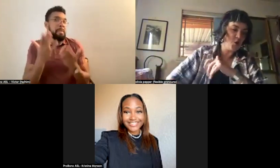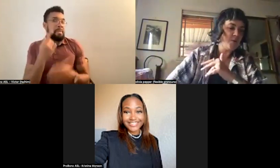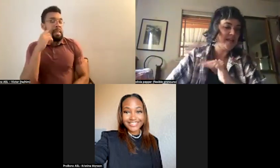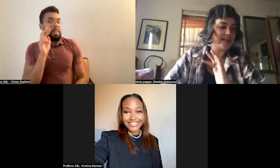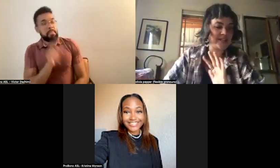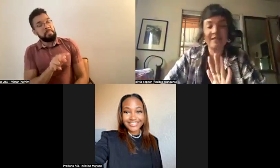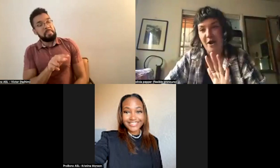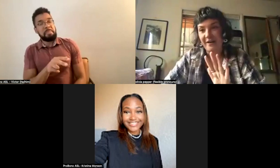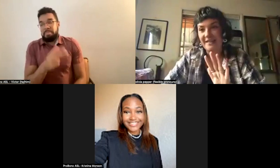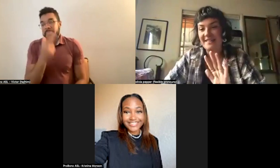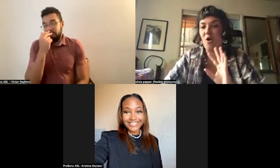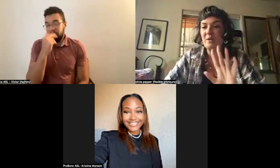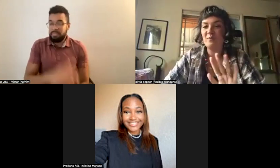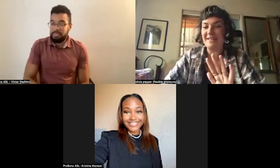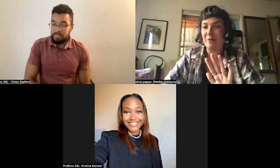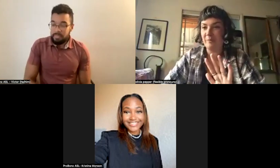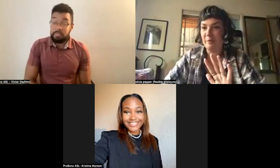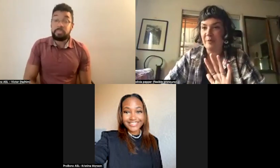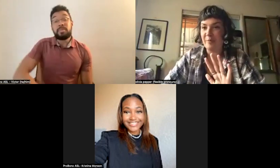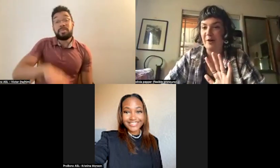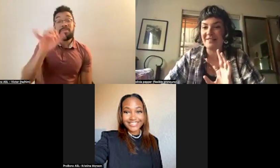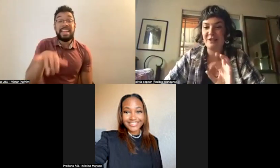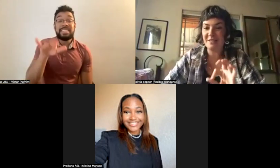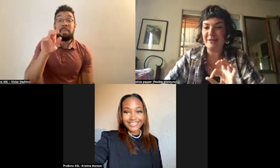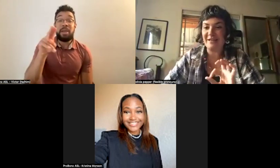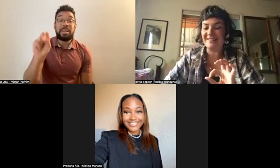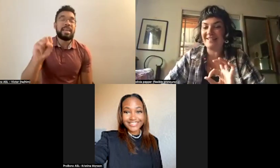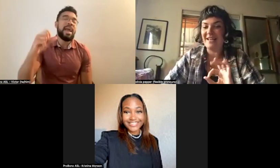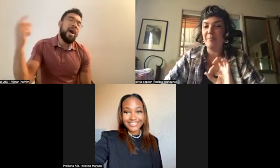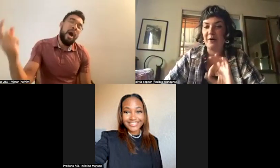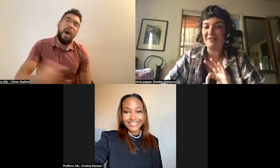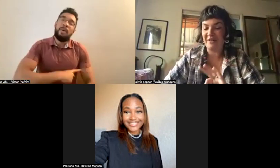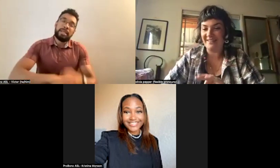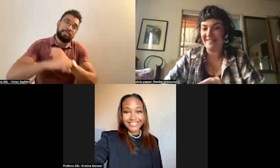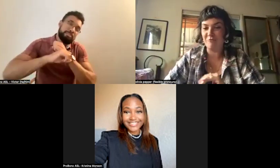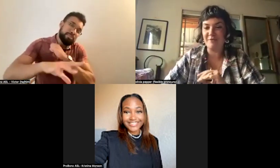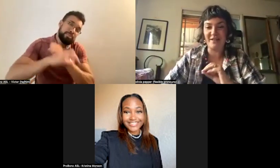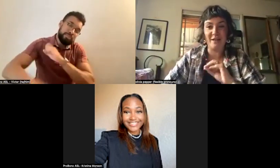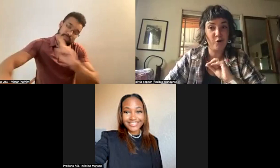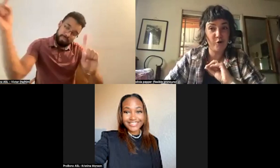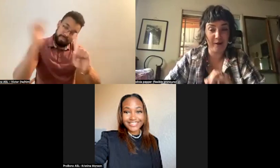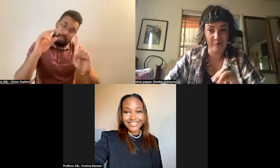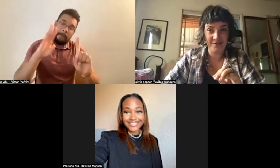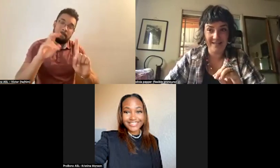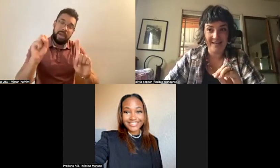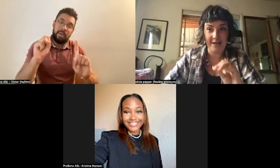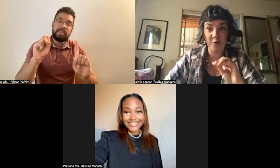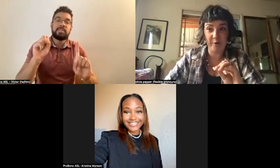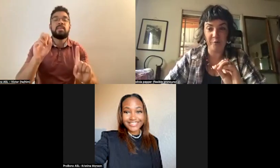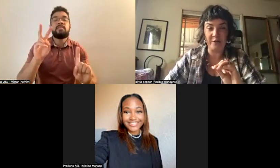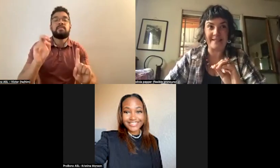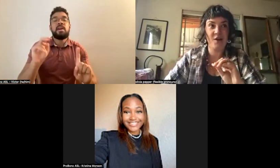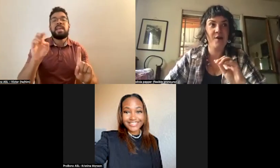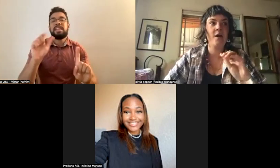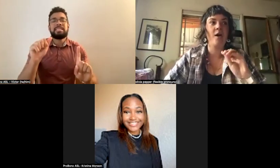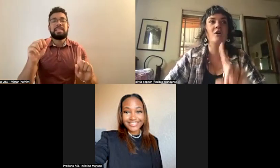So that's the Baroness. I always want to tell people about the Baroness just because Baroness von Elsa was incredible, an incredible